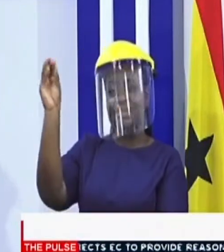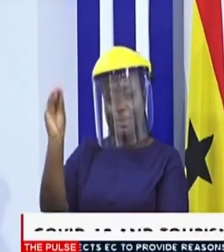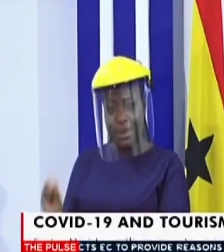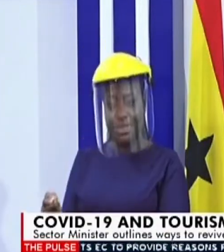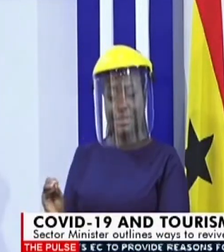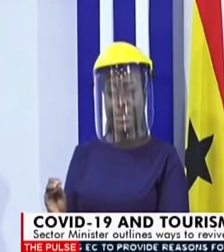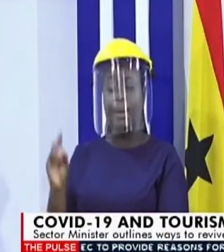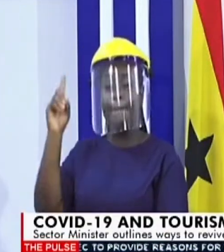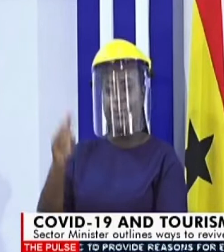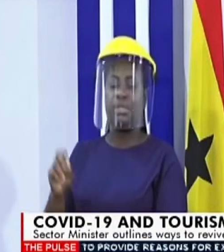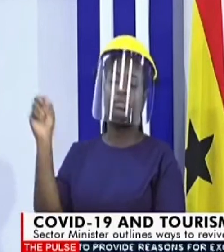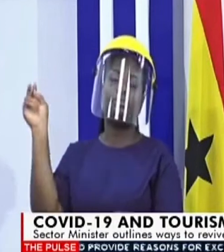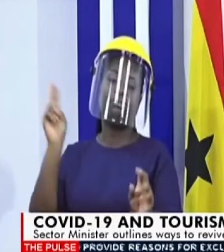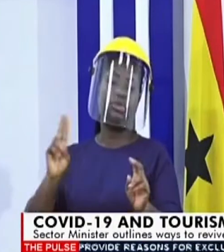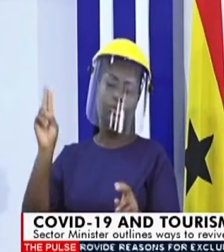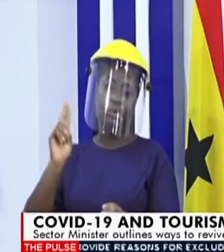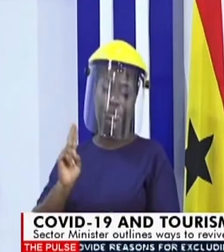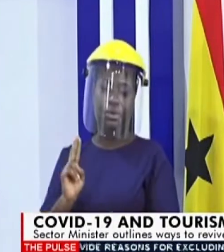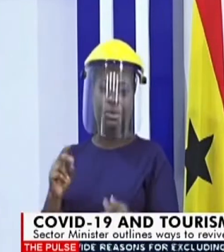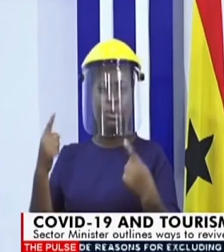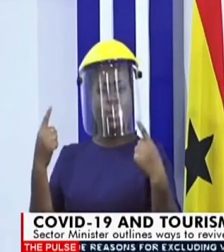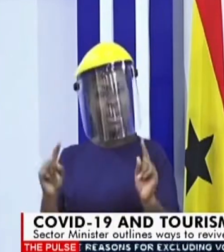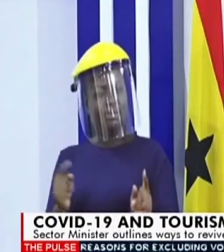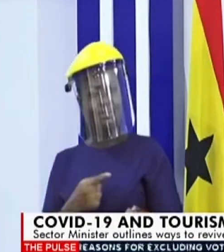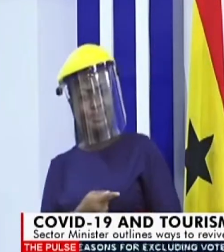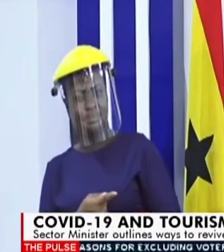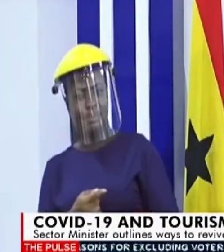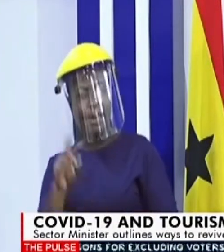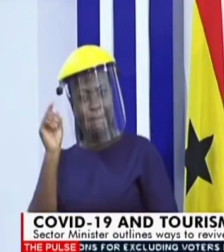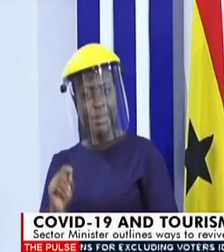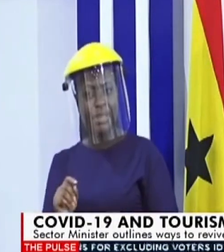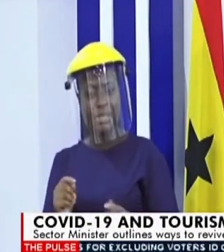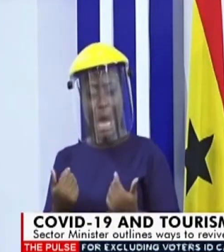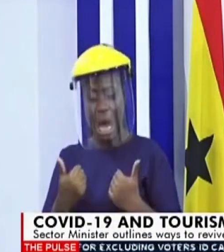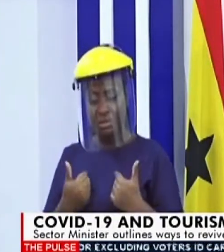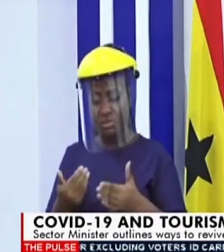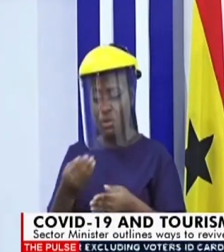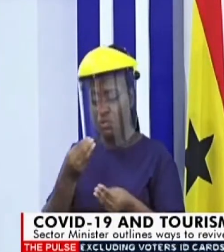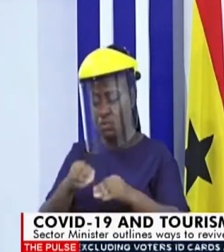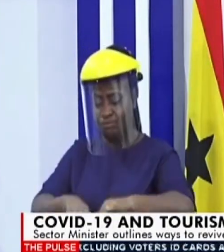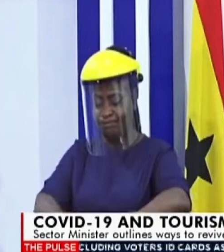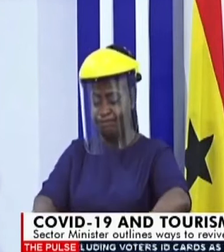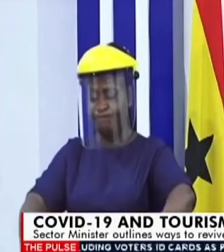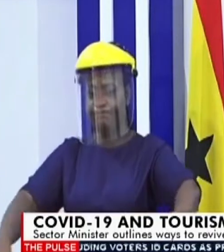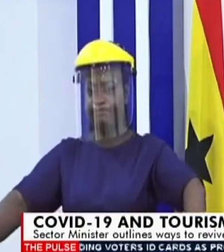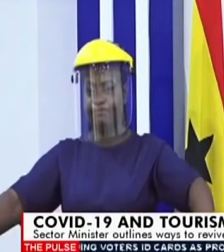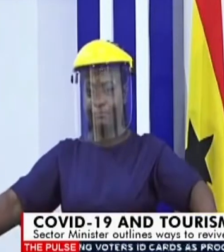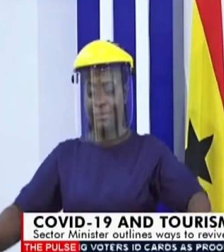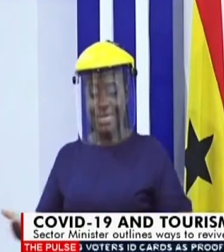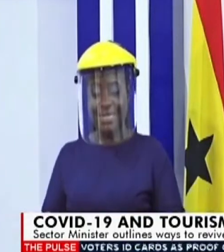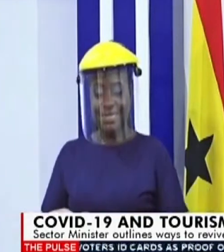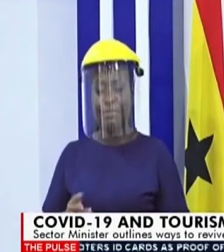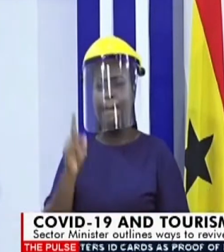must be used. When you have to undertake a buffet-style service, you must